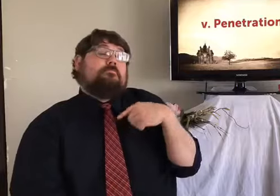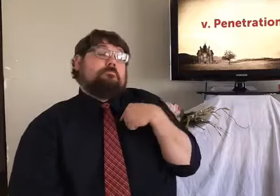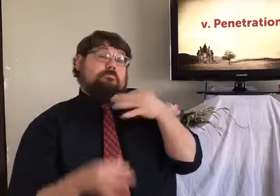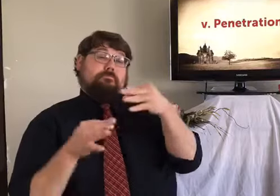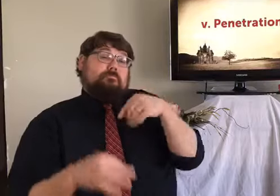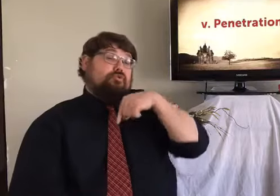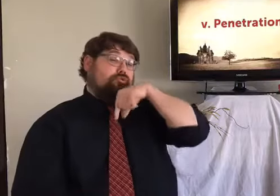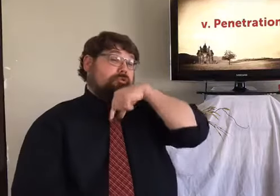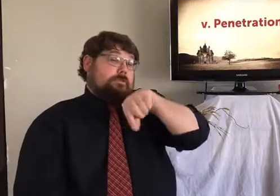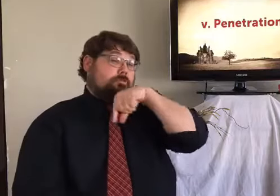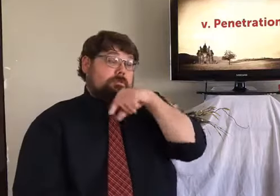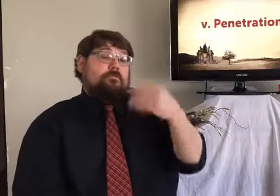can help cleanse.